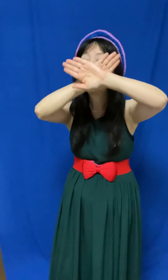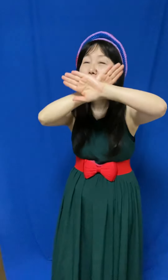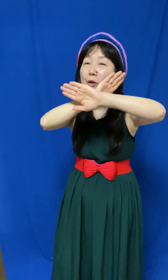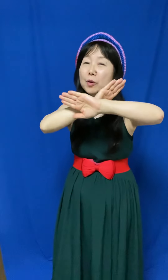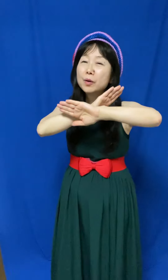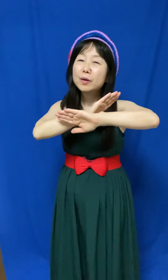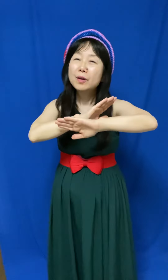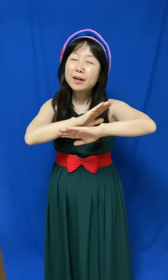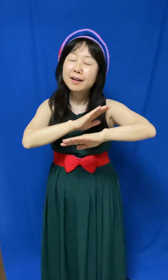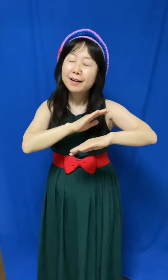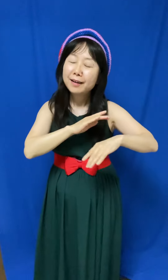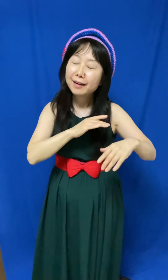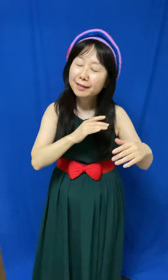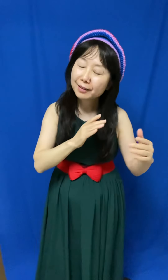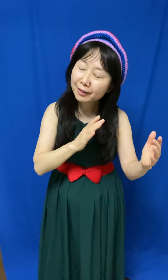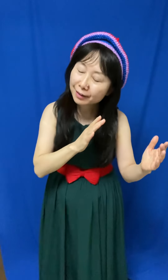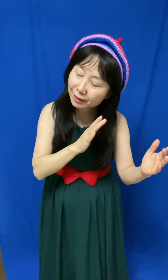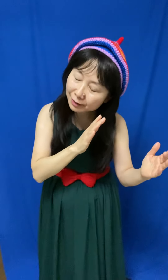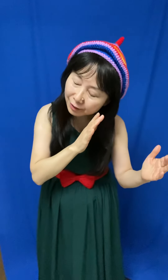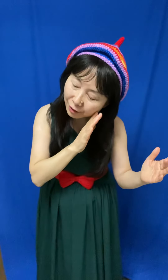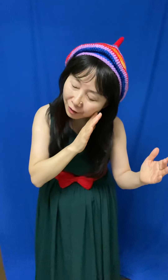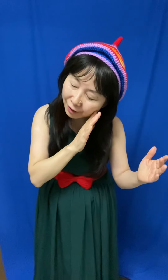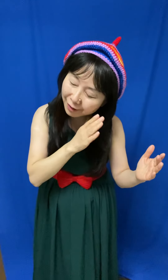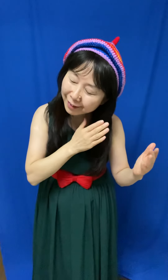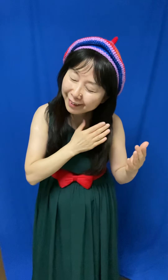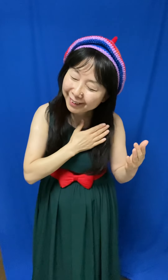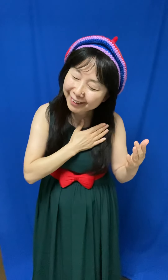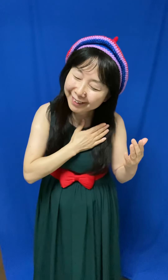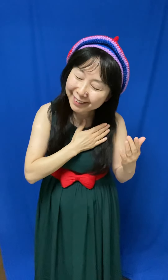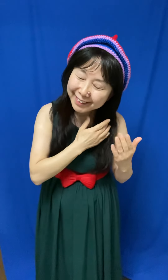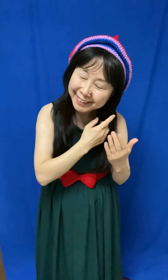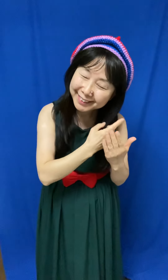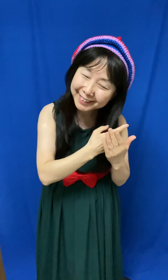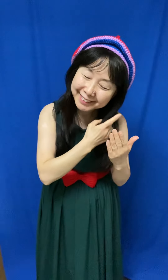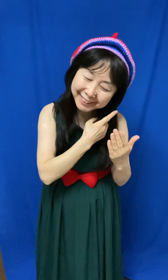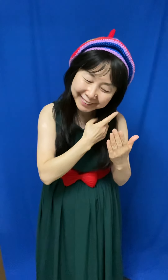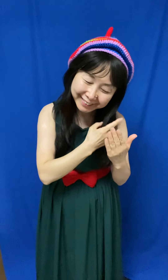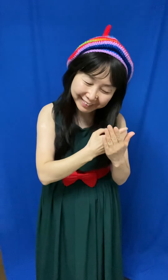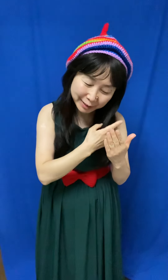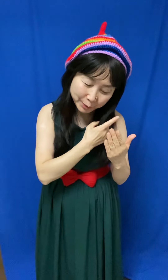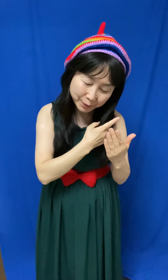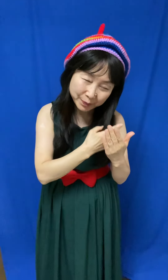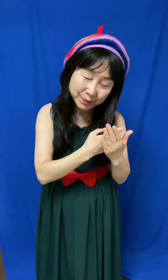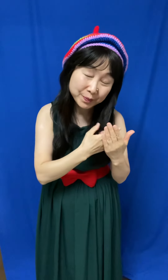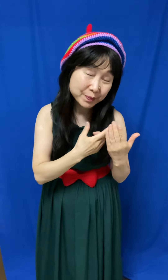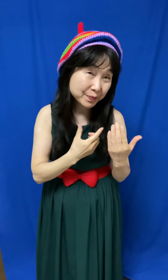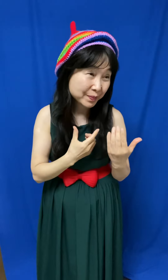Feeling your heart moved with mine